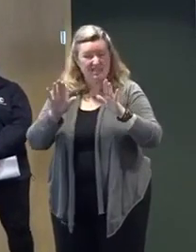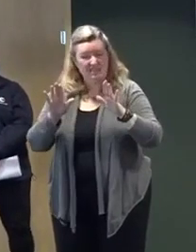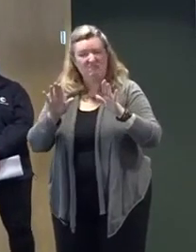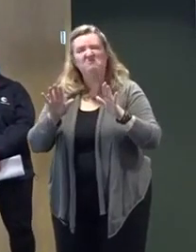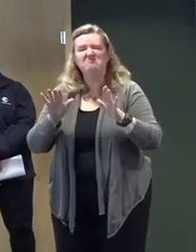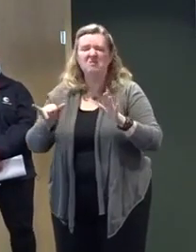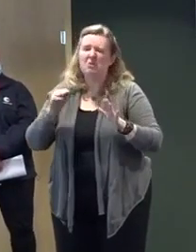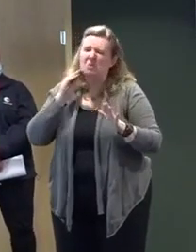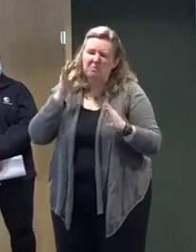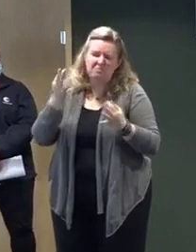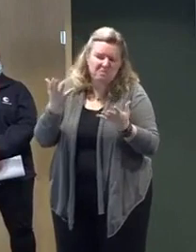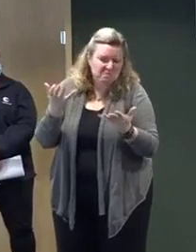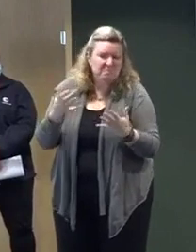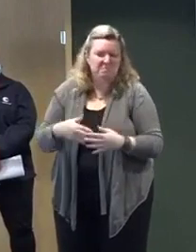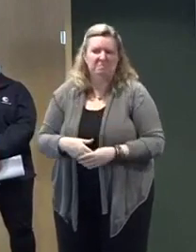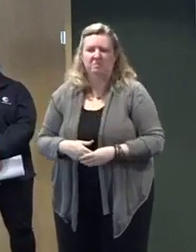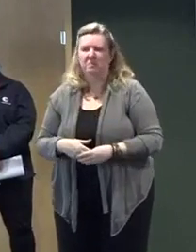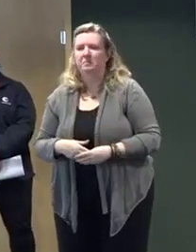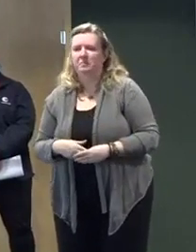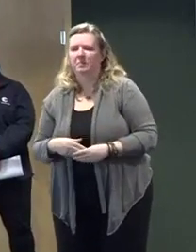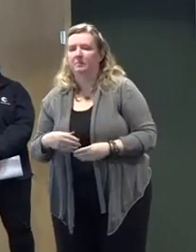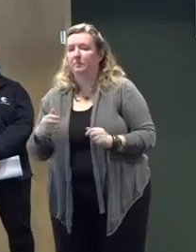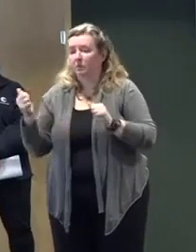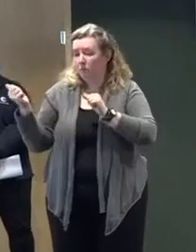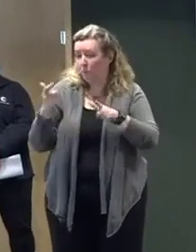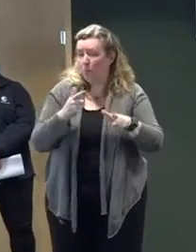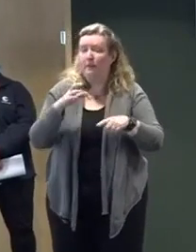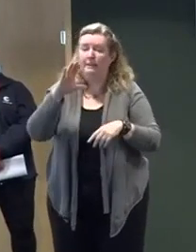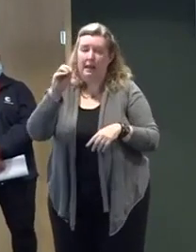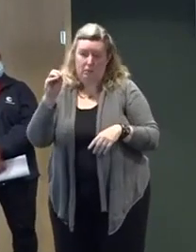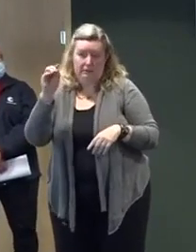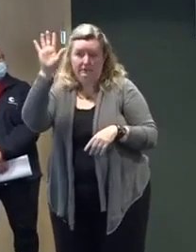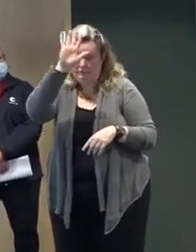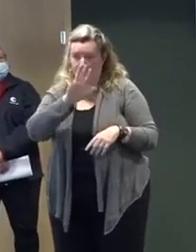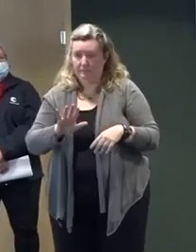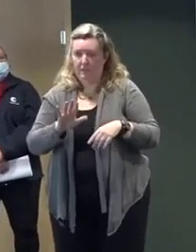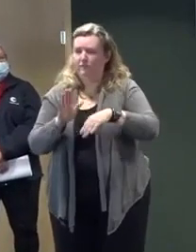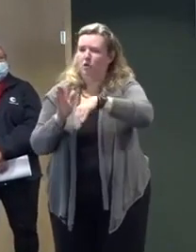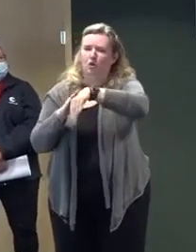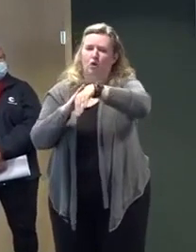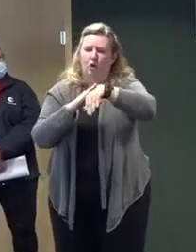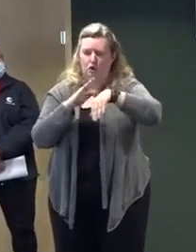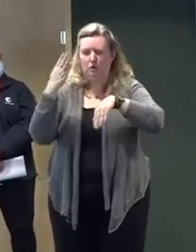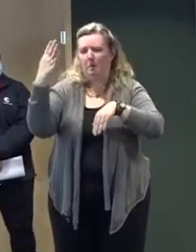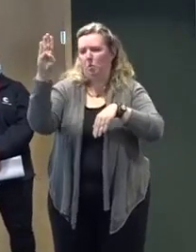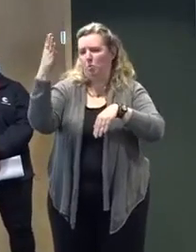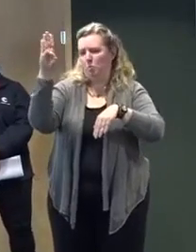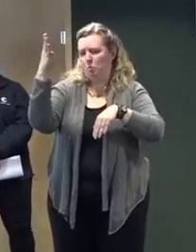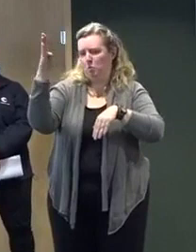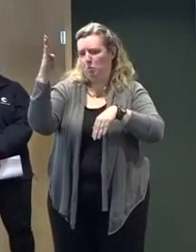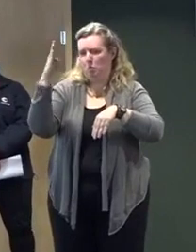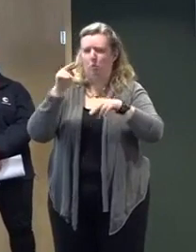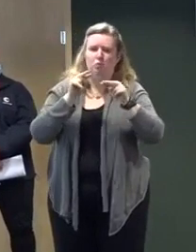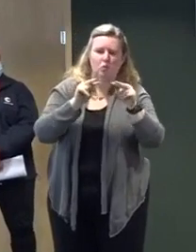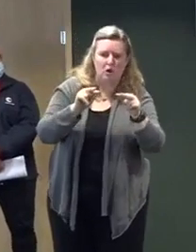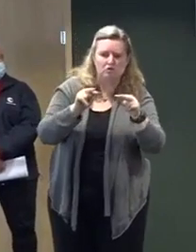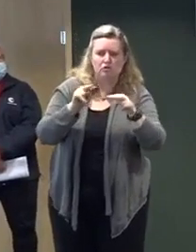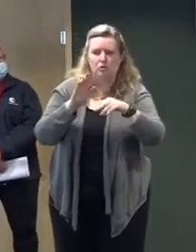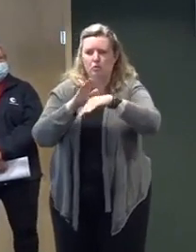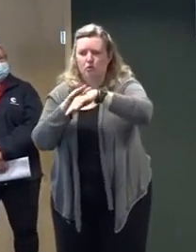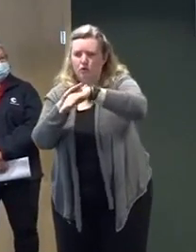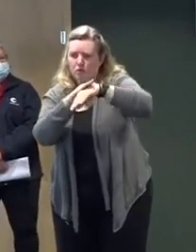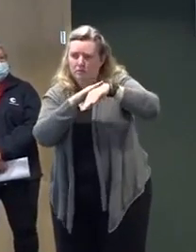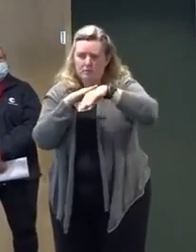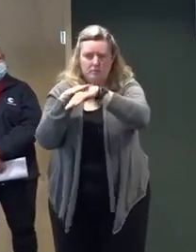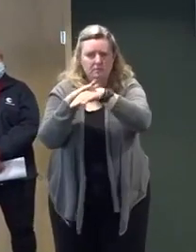counties are under a code blue, given not only the storm but the low temperatures, and that is nj211.org. As the